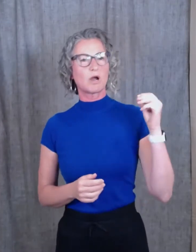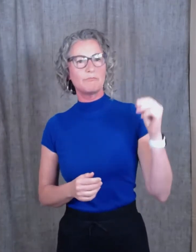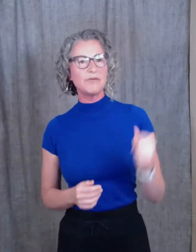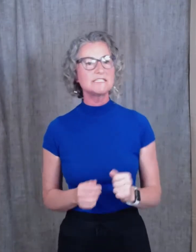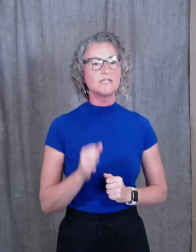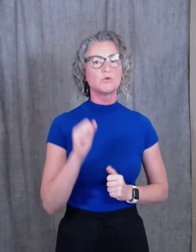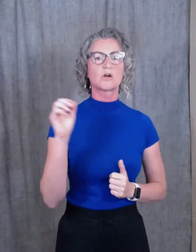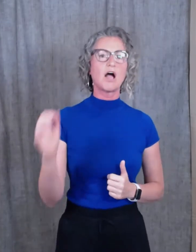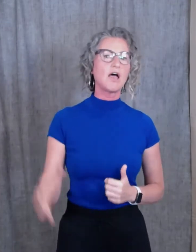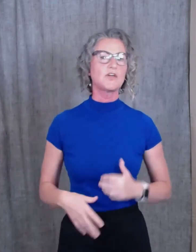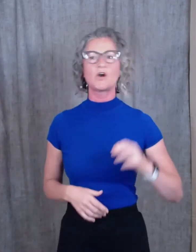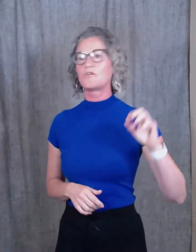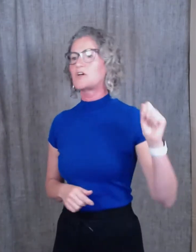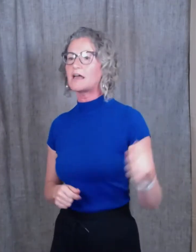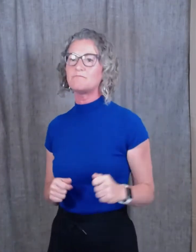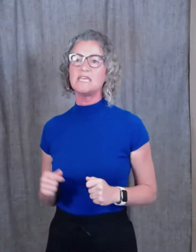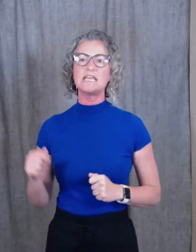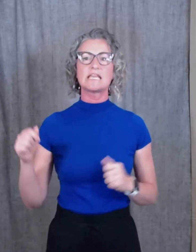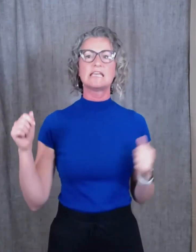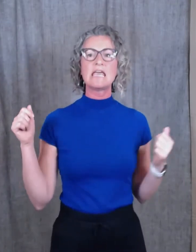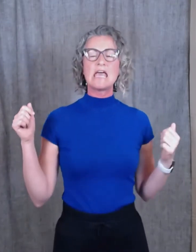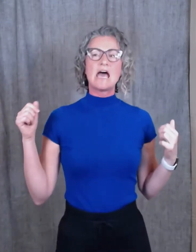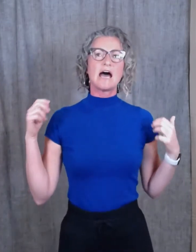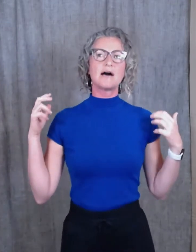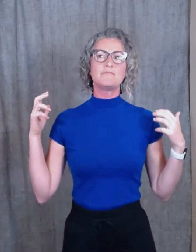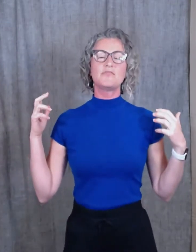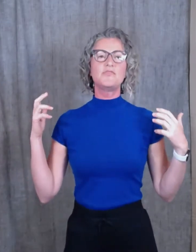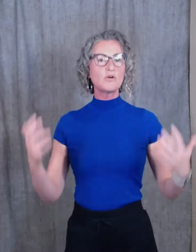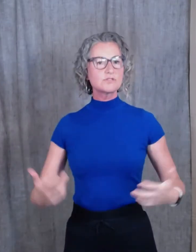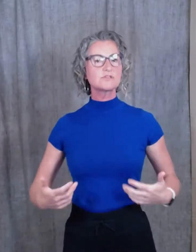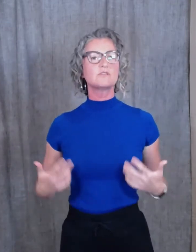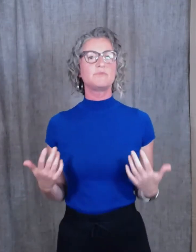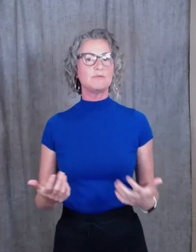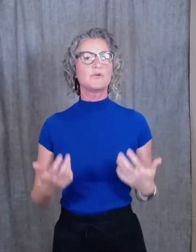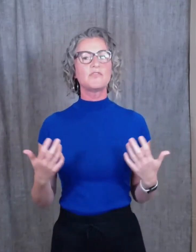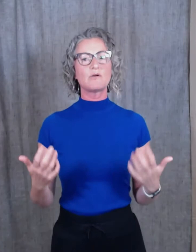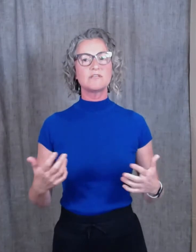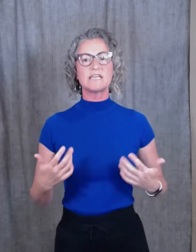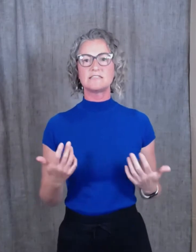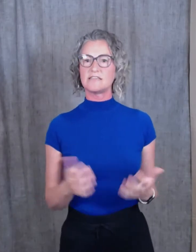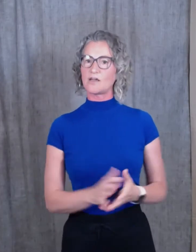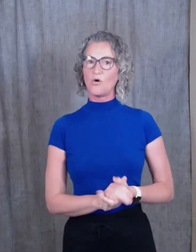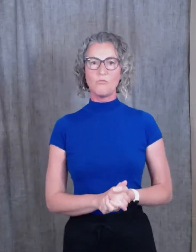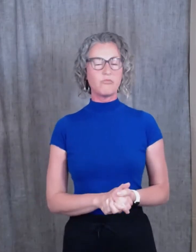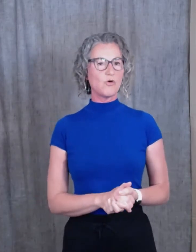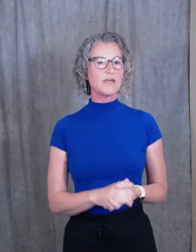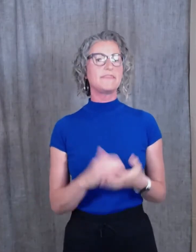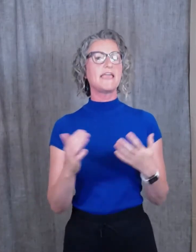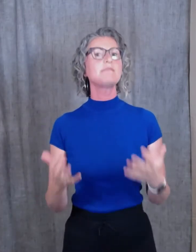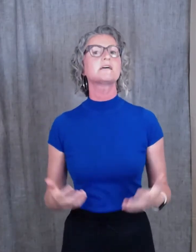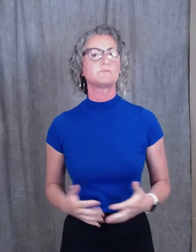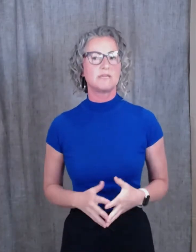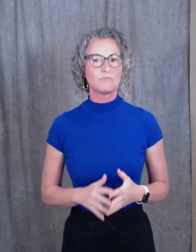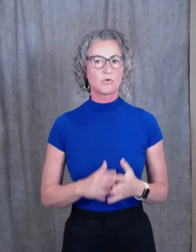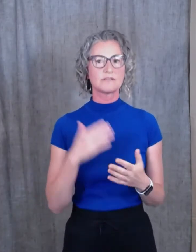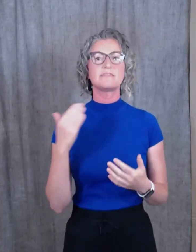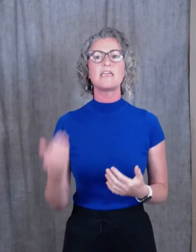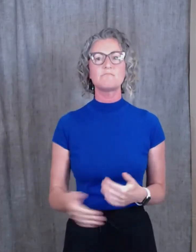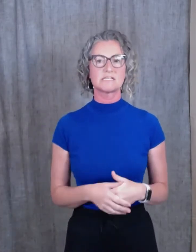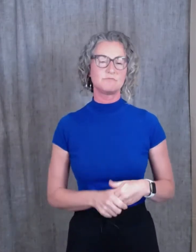busy, who are on the go, who've got a meeting, and those are the people that we tend to think, oh boy, they must be important, they must be